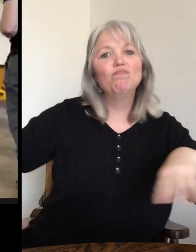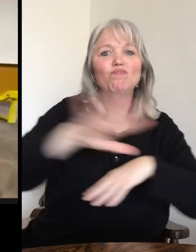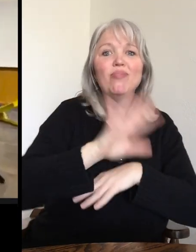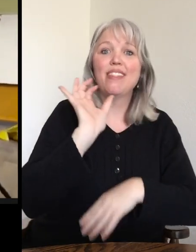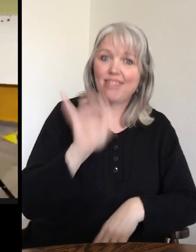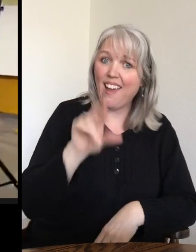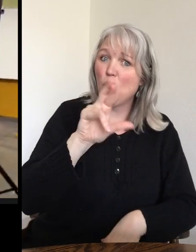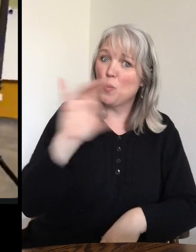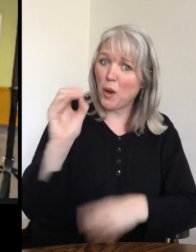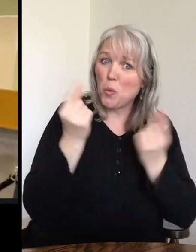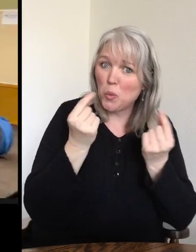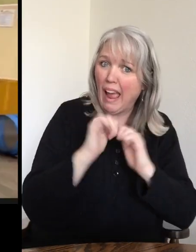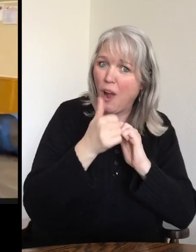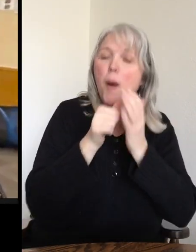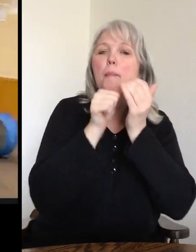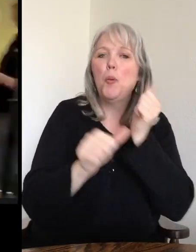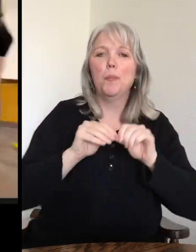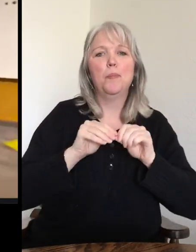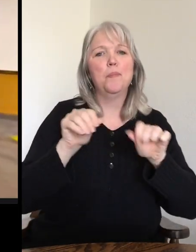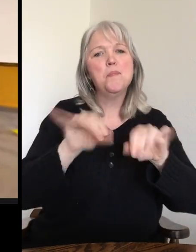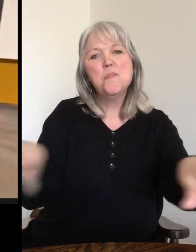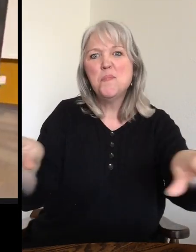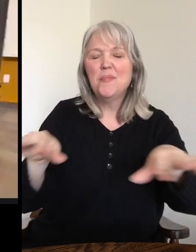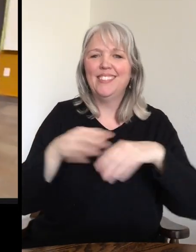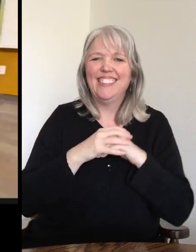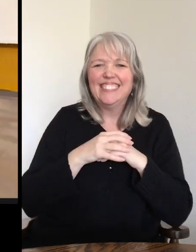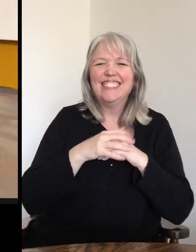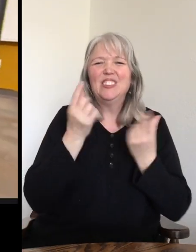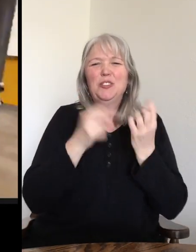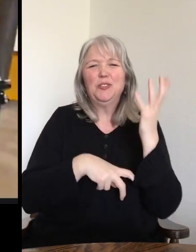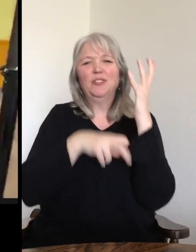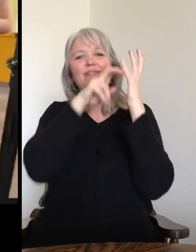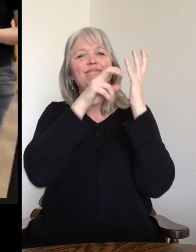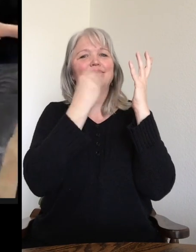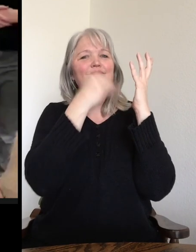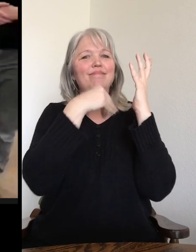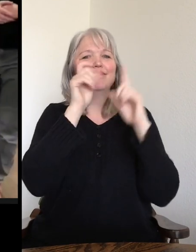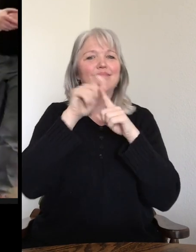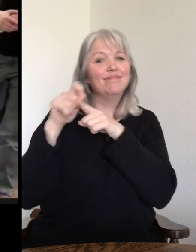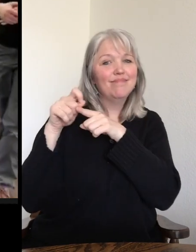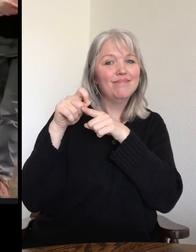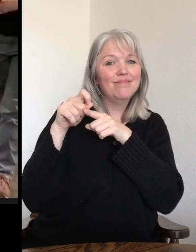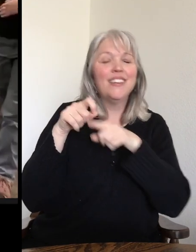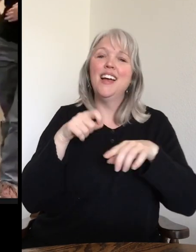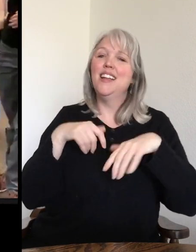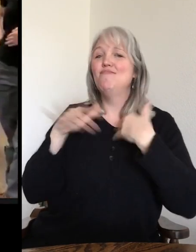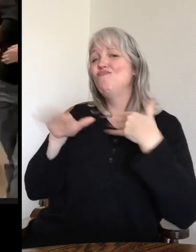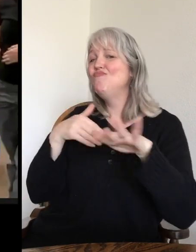basically what Rico is doing by pooping everywhere. They are known for eating tree seeds. And then they loop about in the